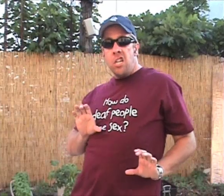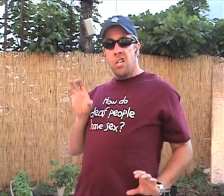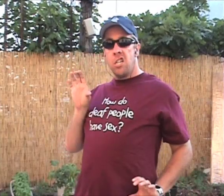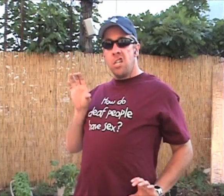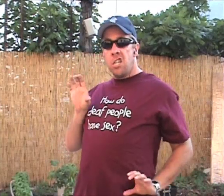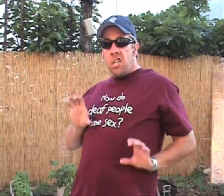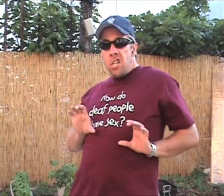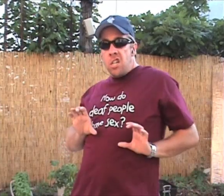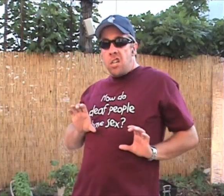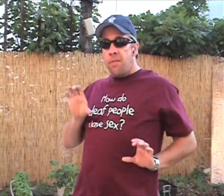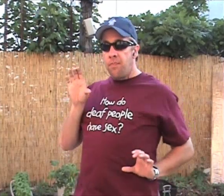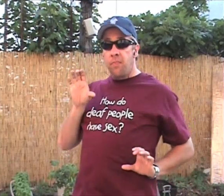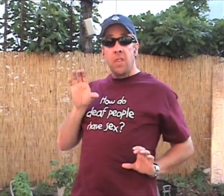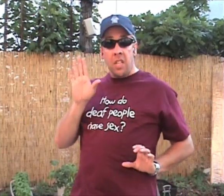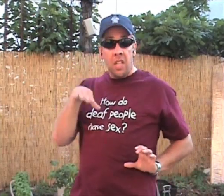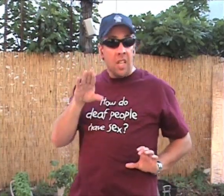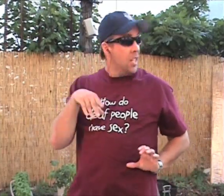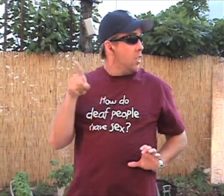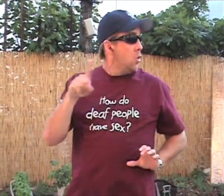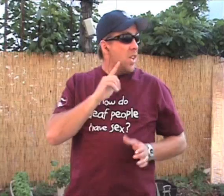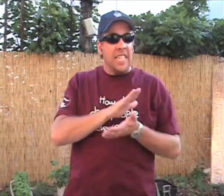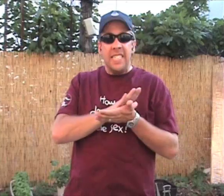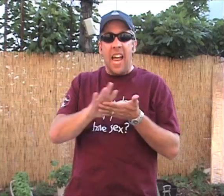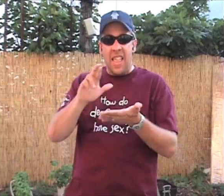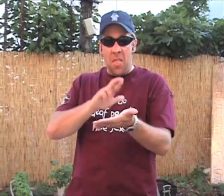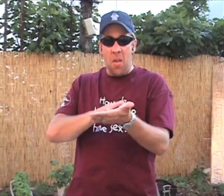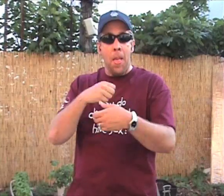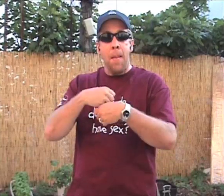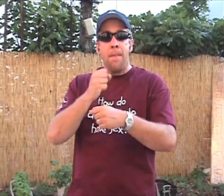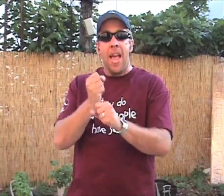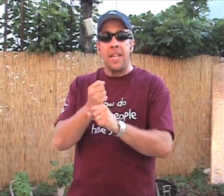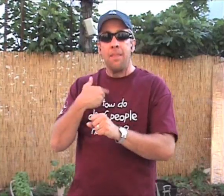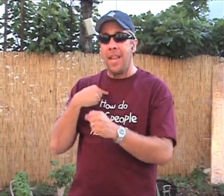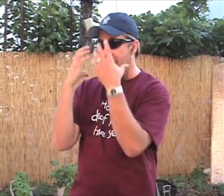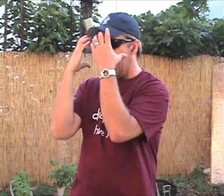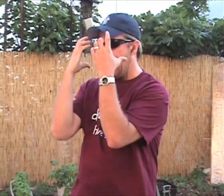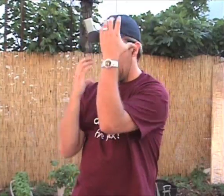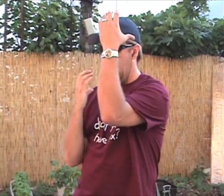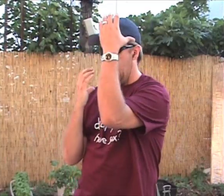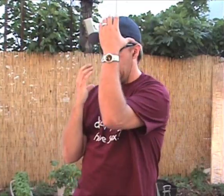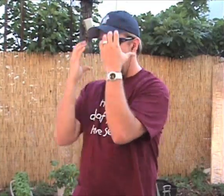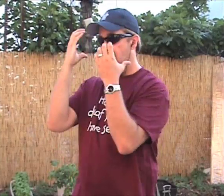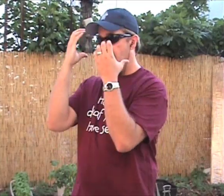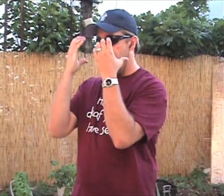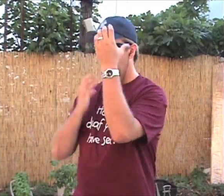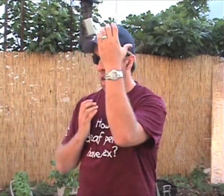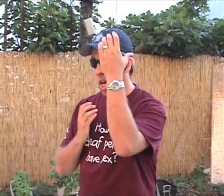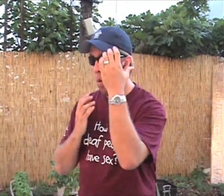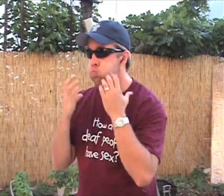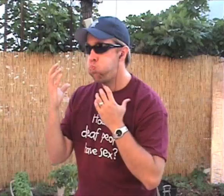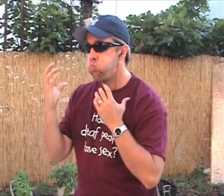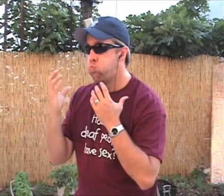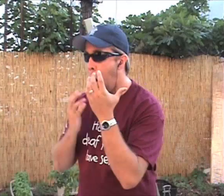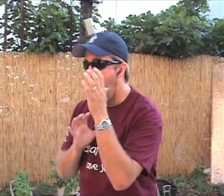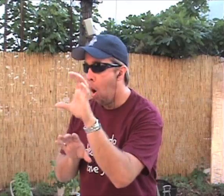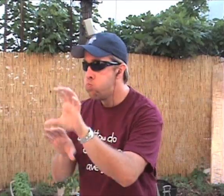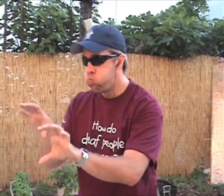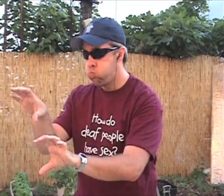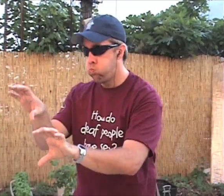-donk Keeping perfect rhythm, make you wanna swing along Got it going on like